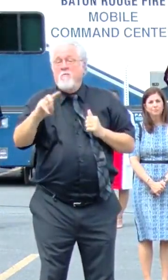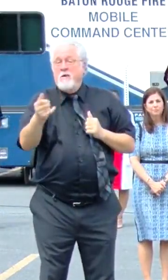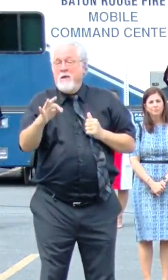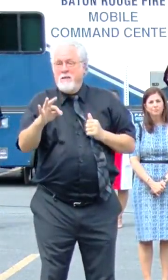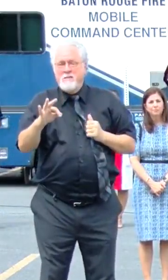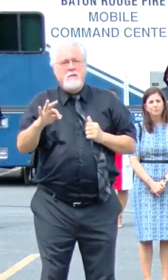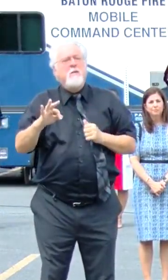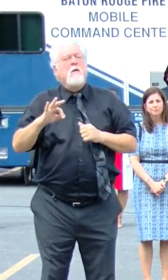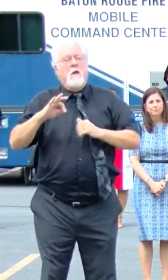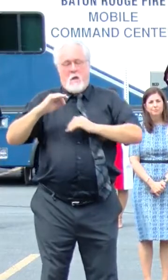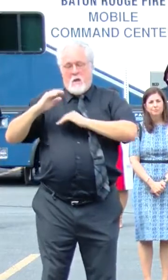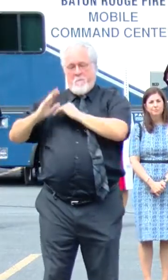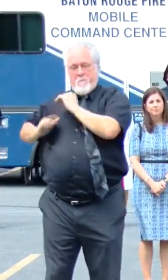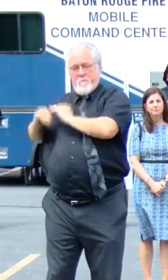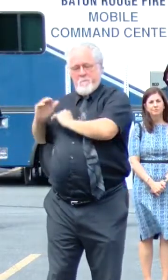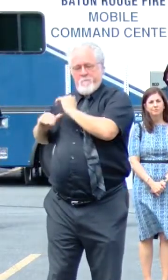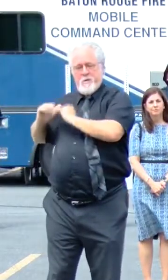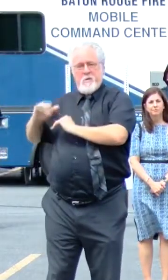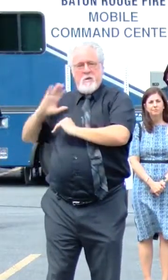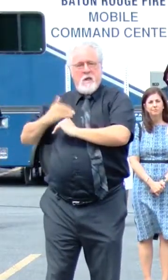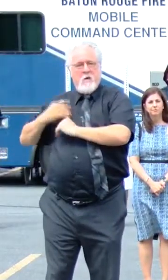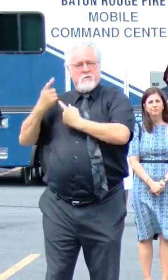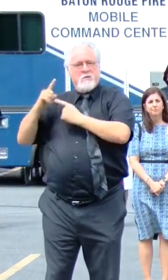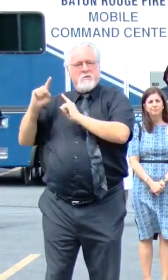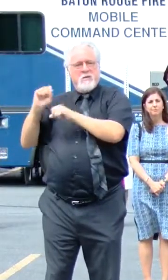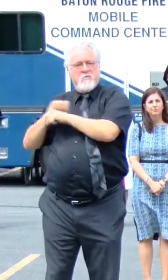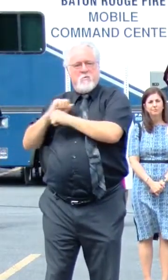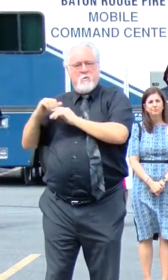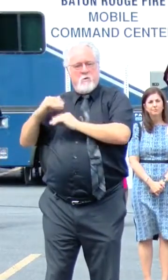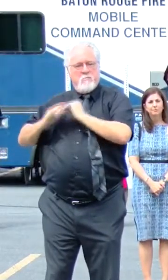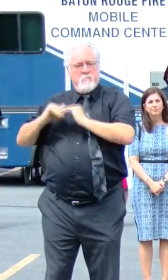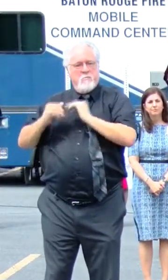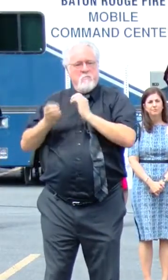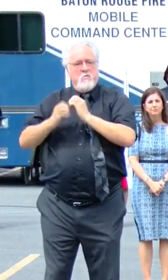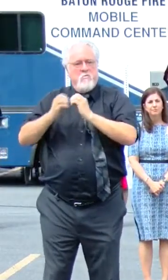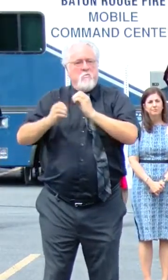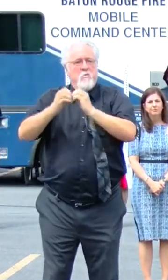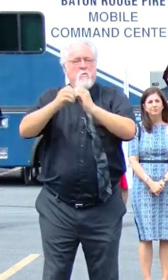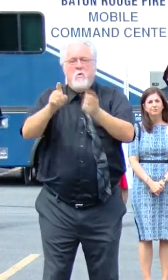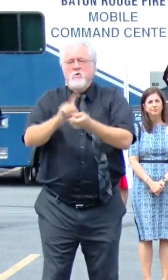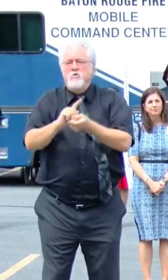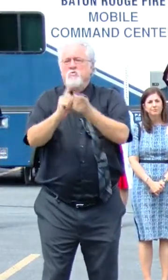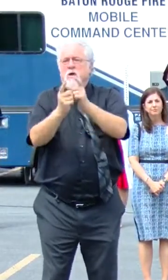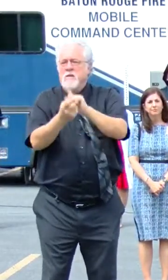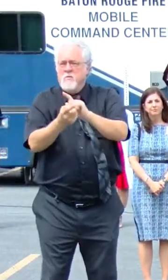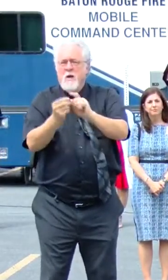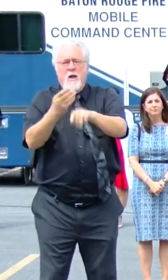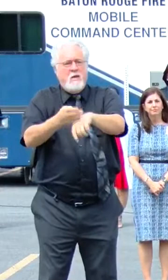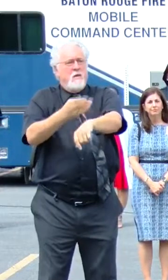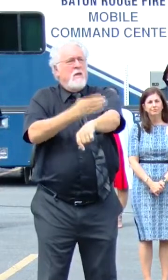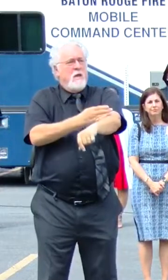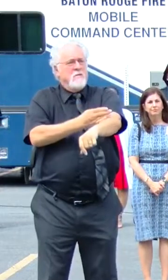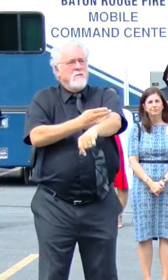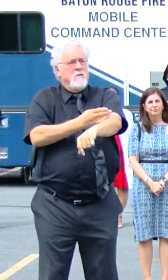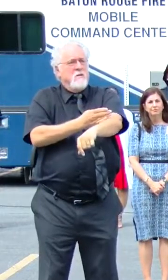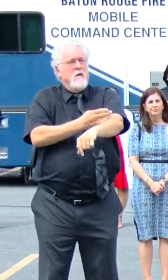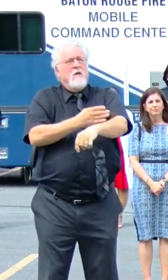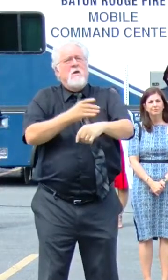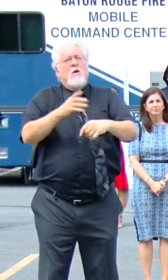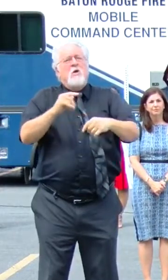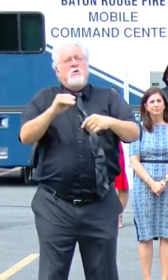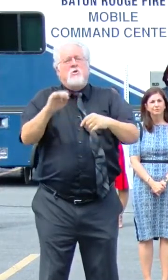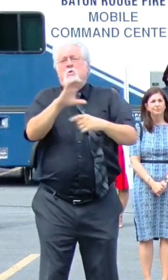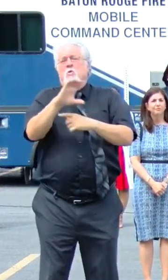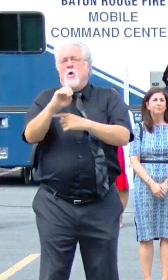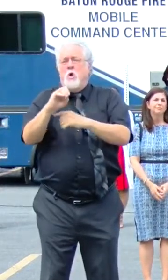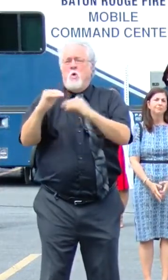build upon the successful work that we've already been doing. Transform it and enhance it in order to co